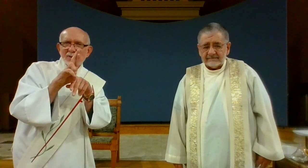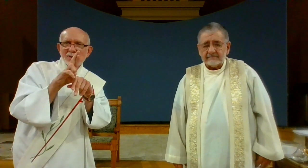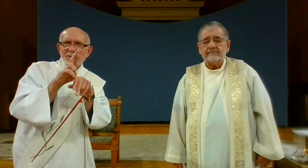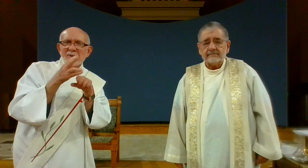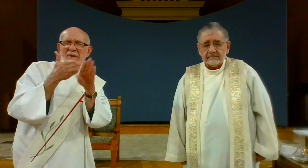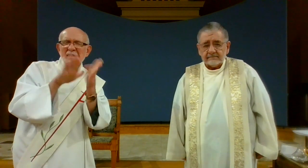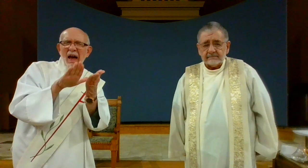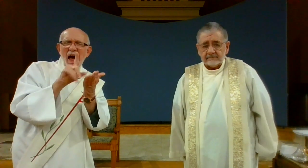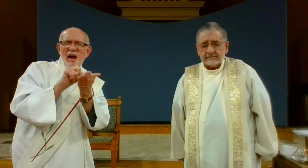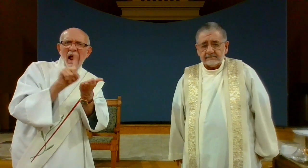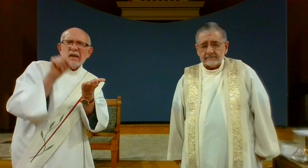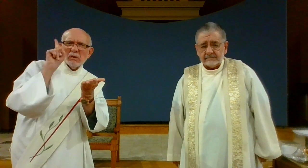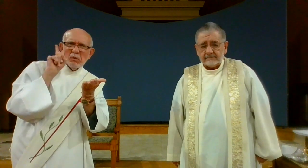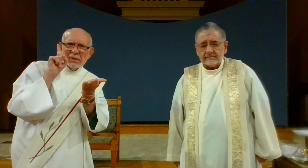who passed last week